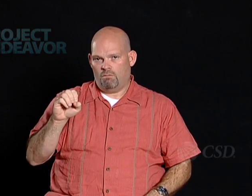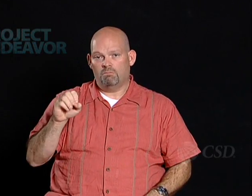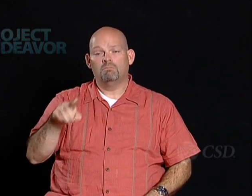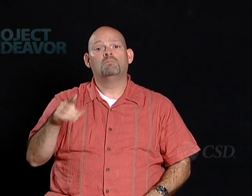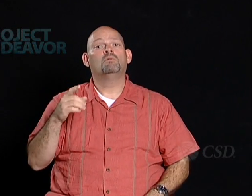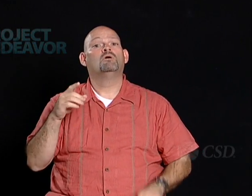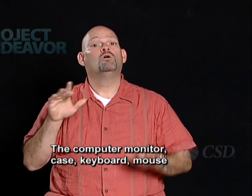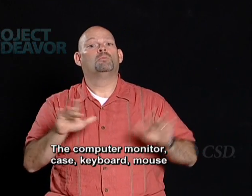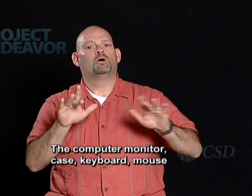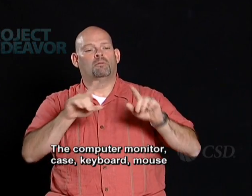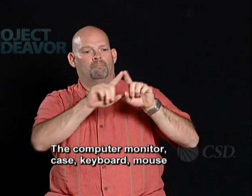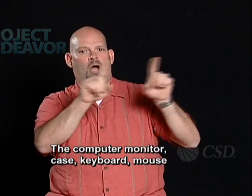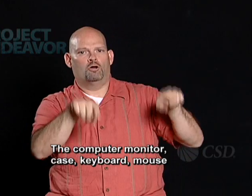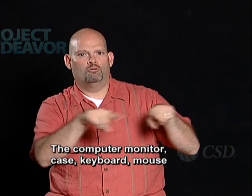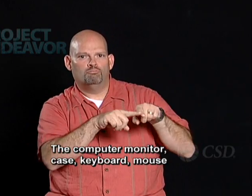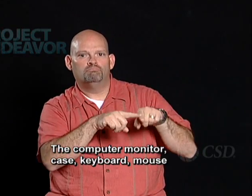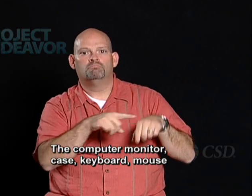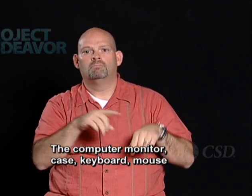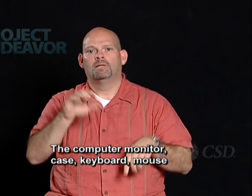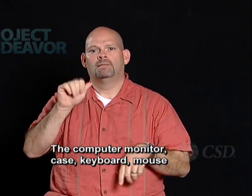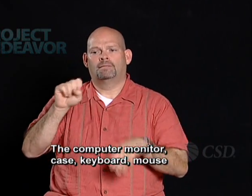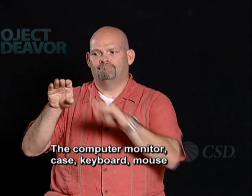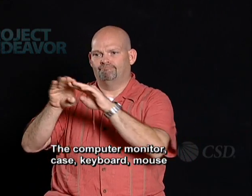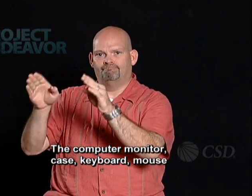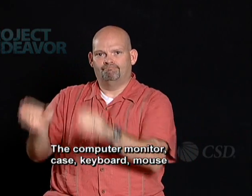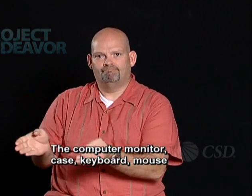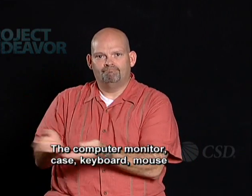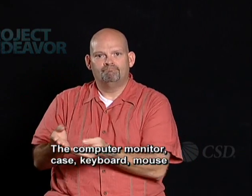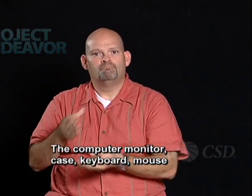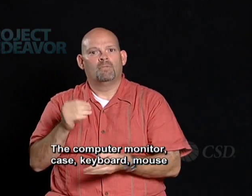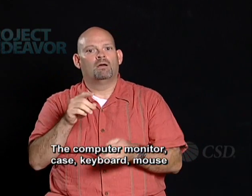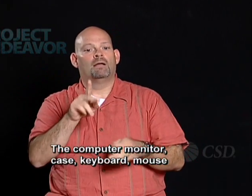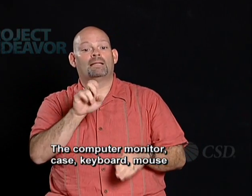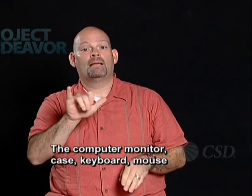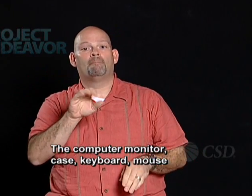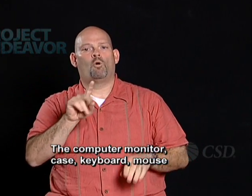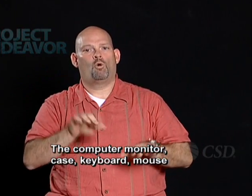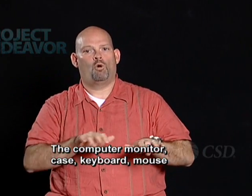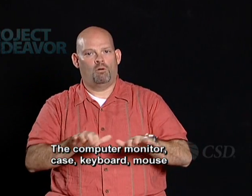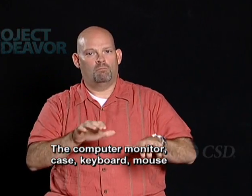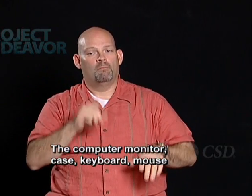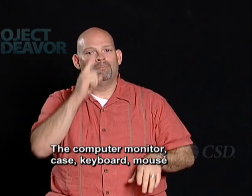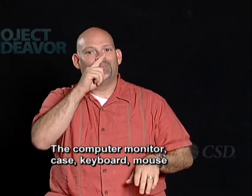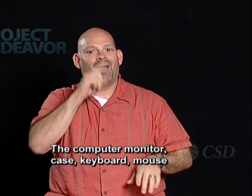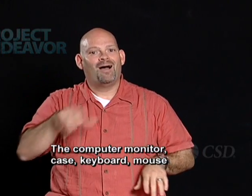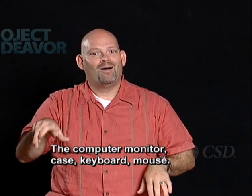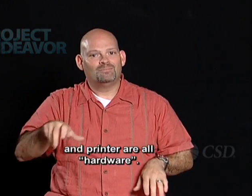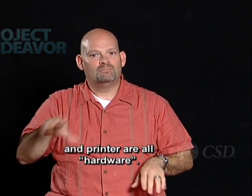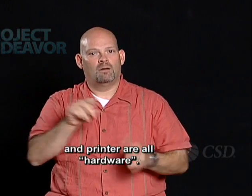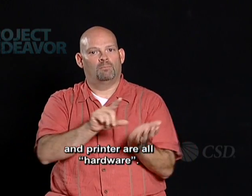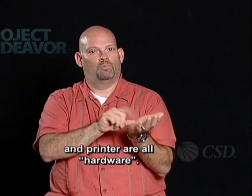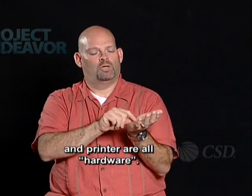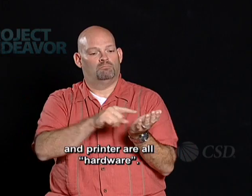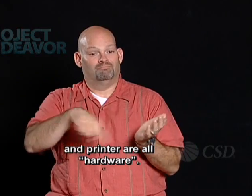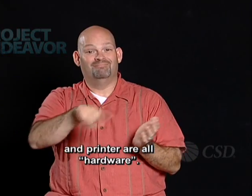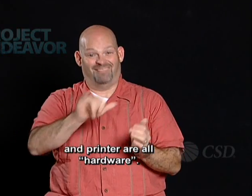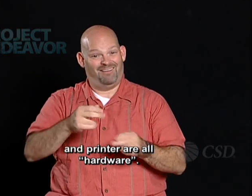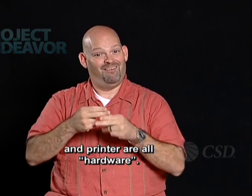The computer monitor, case, keyboard, mouse, and printer are